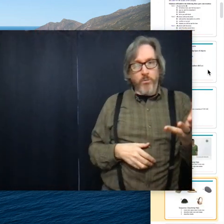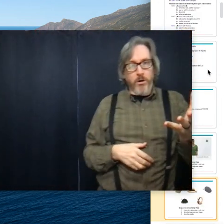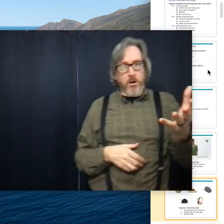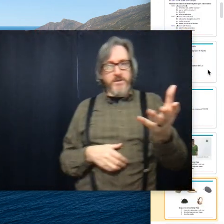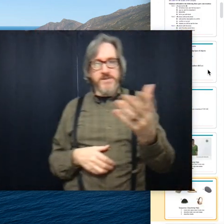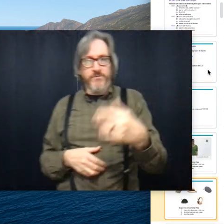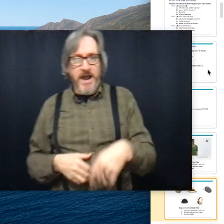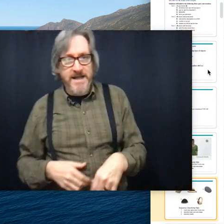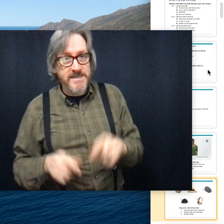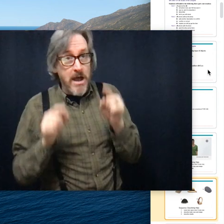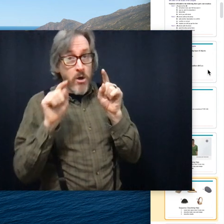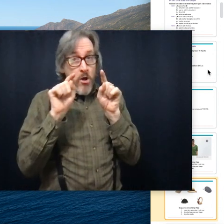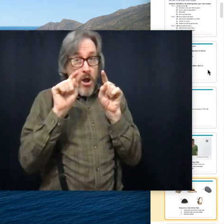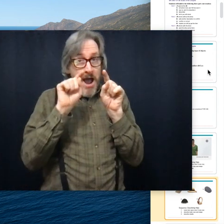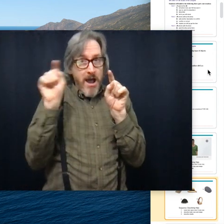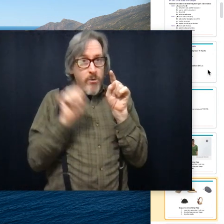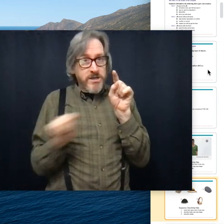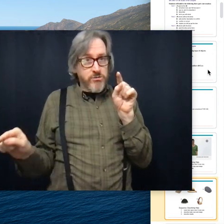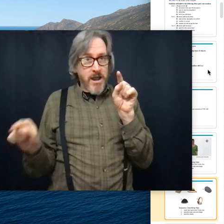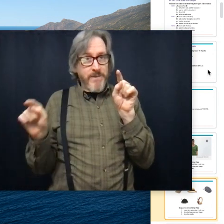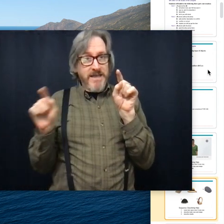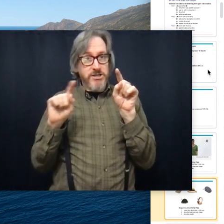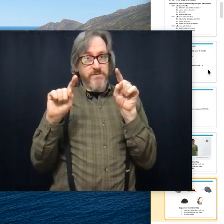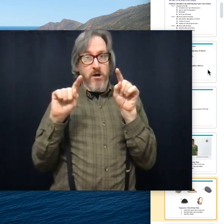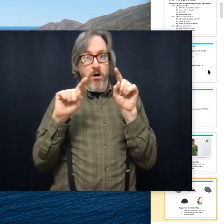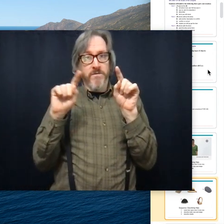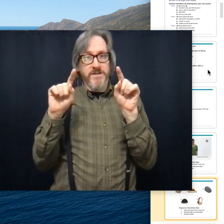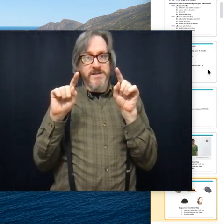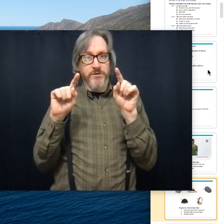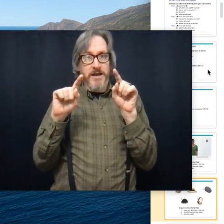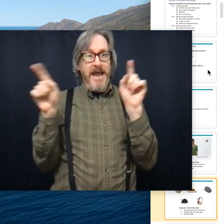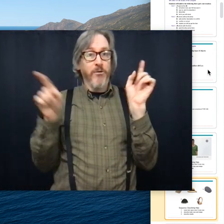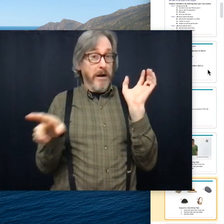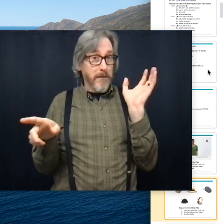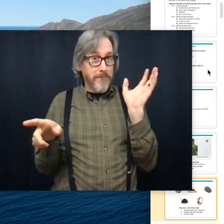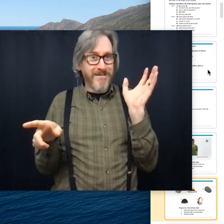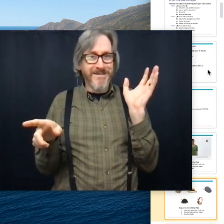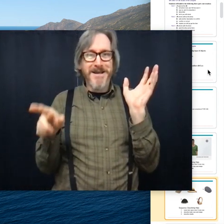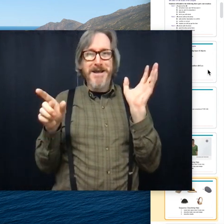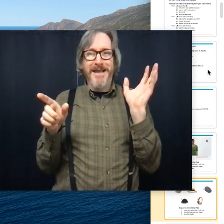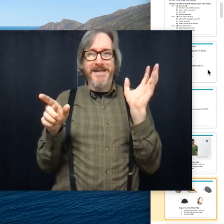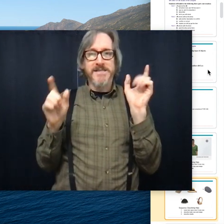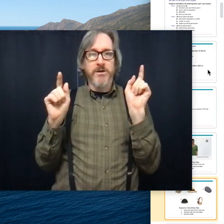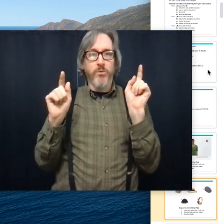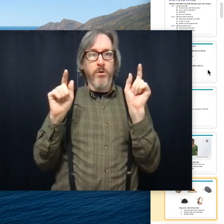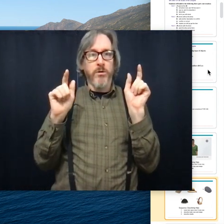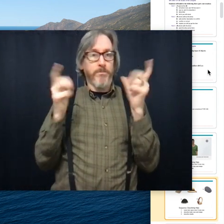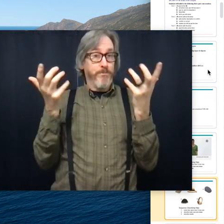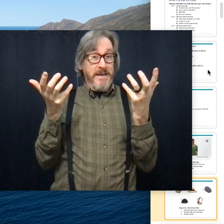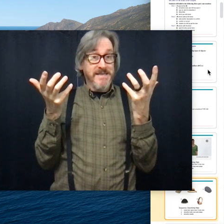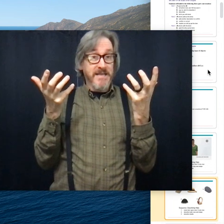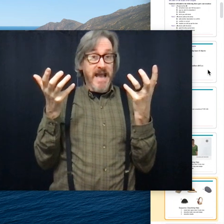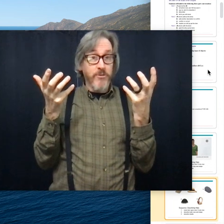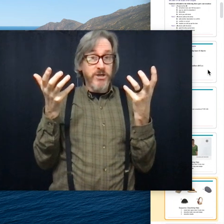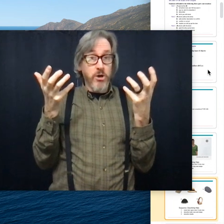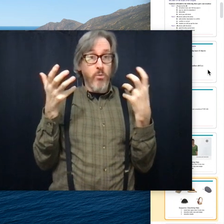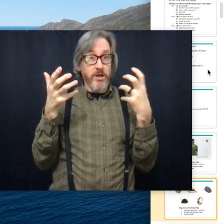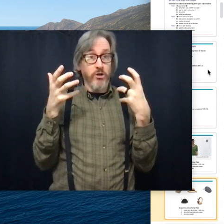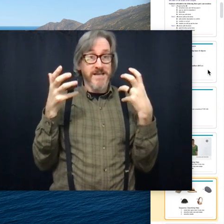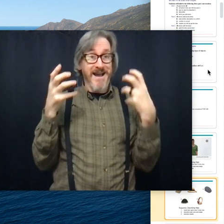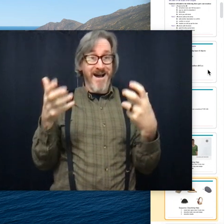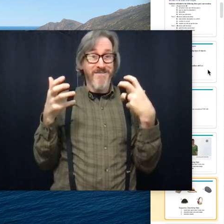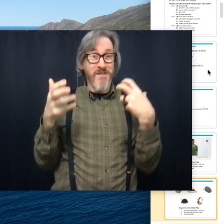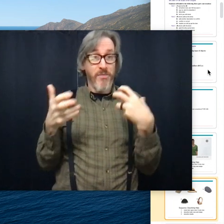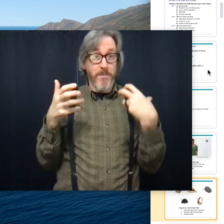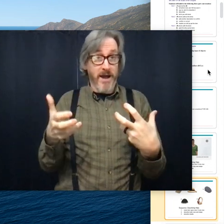and then all these different hats. Now, how we describe each of, all of this different headwear is basically how do we show